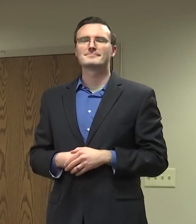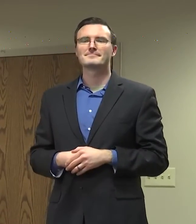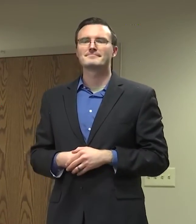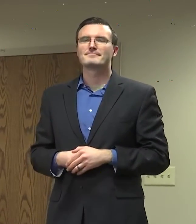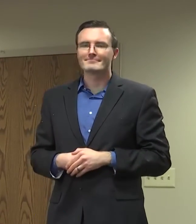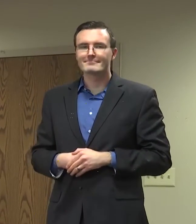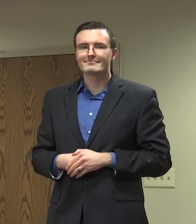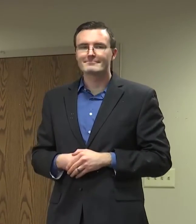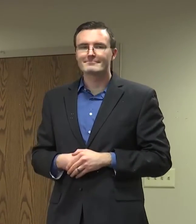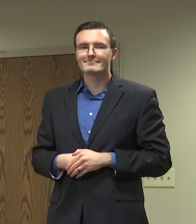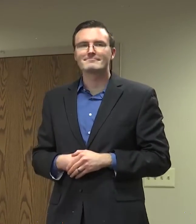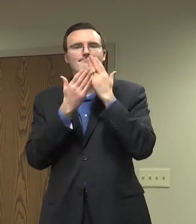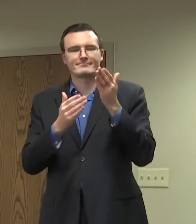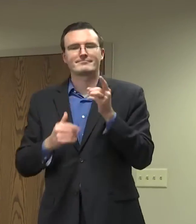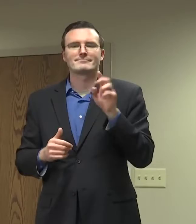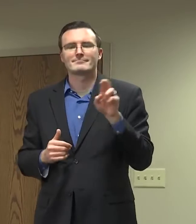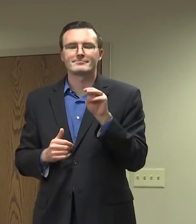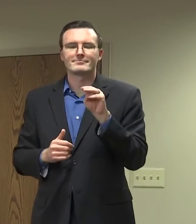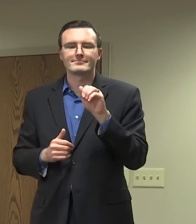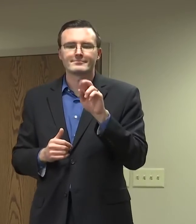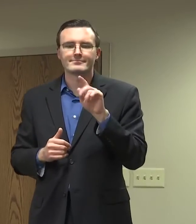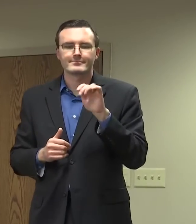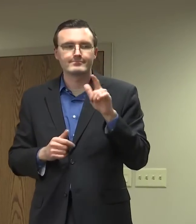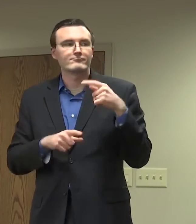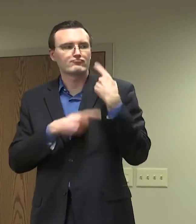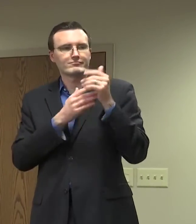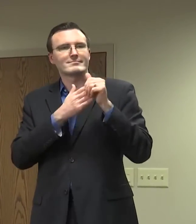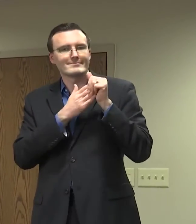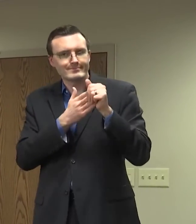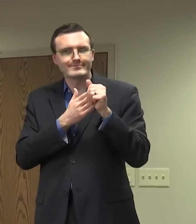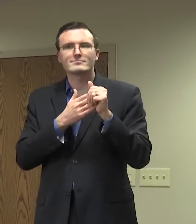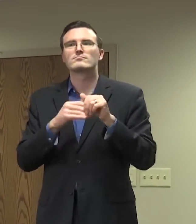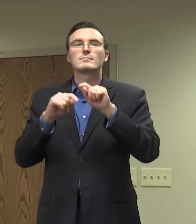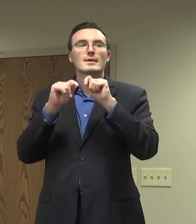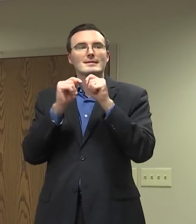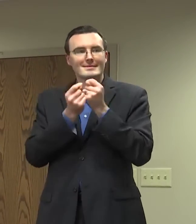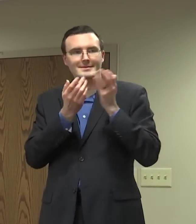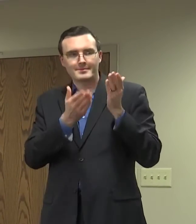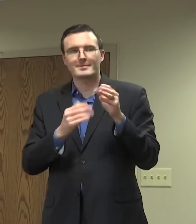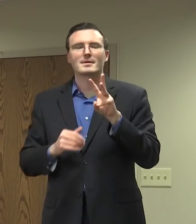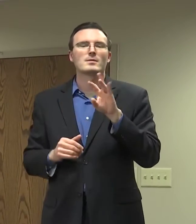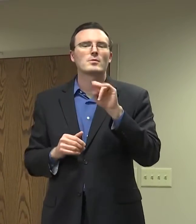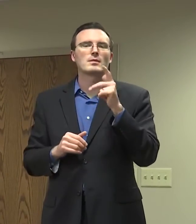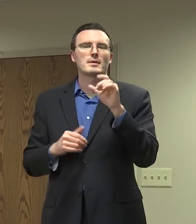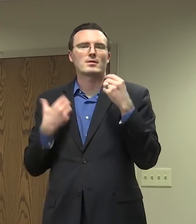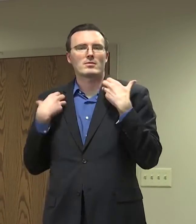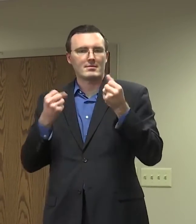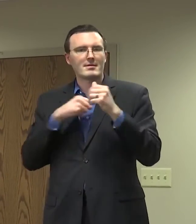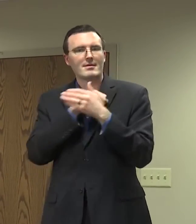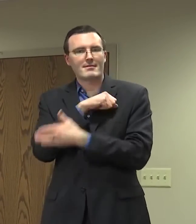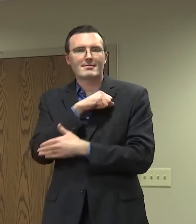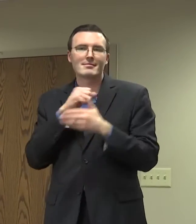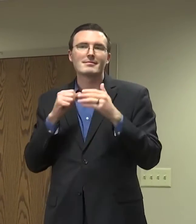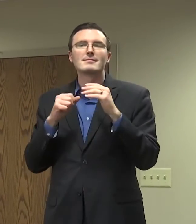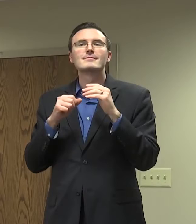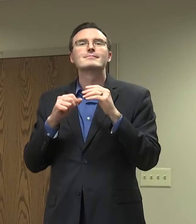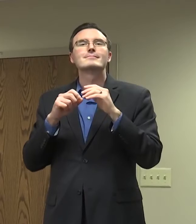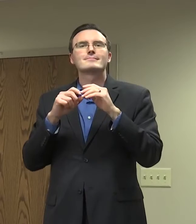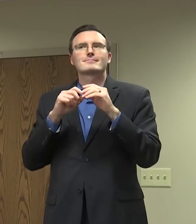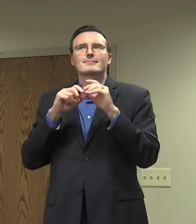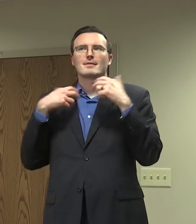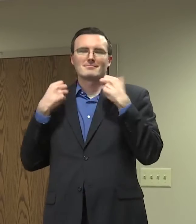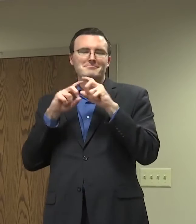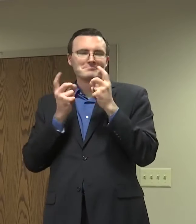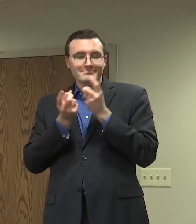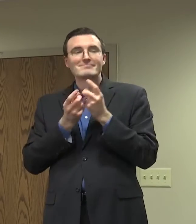Thank you, Dr. for your leadership and the entire team at Winnebago County Health Department. There's a lot of people behind the